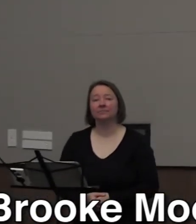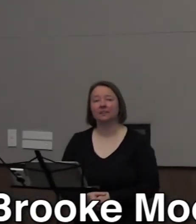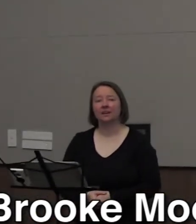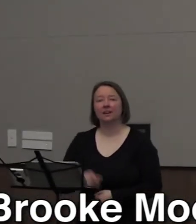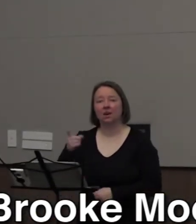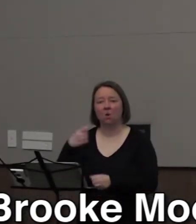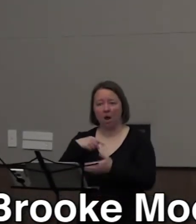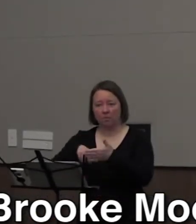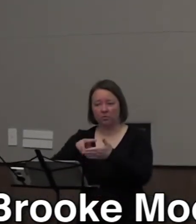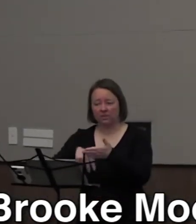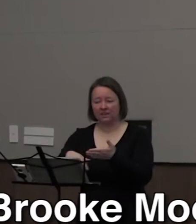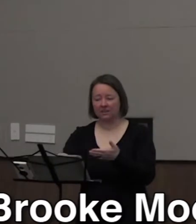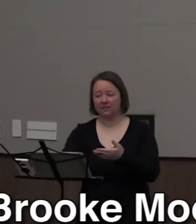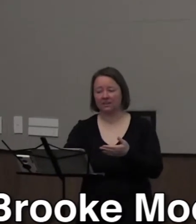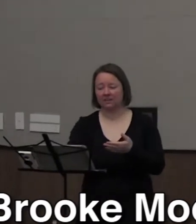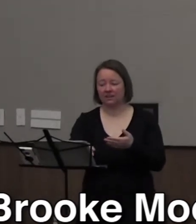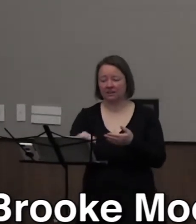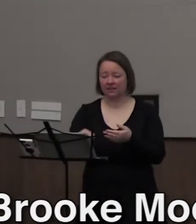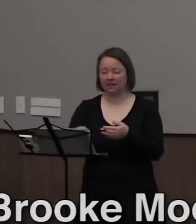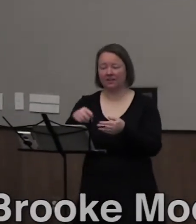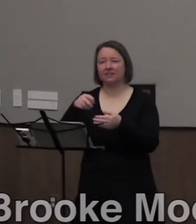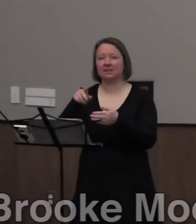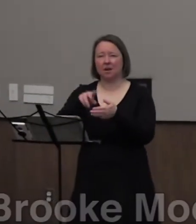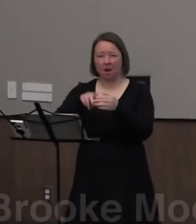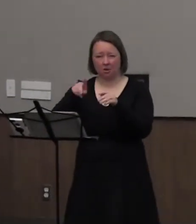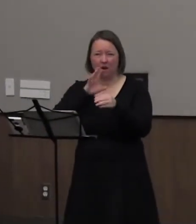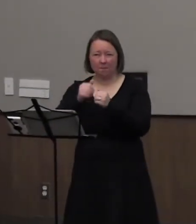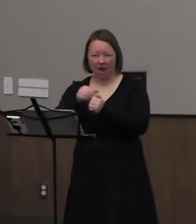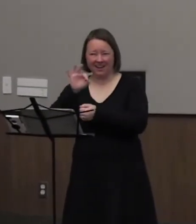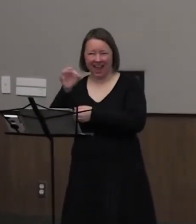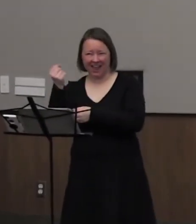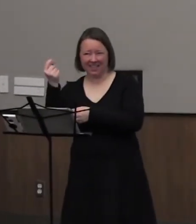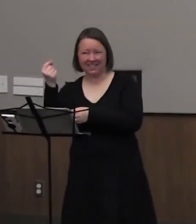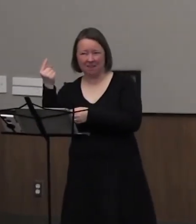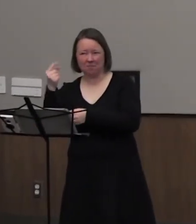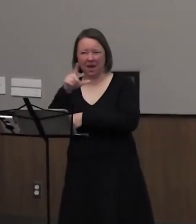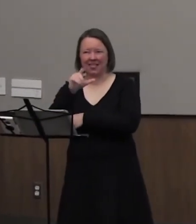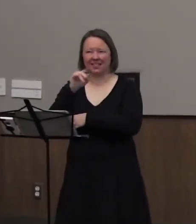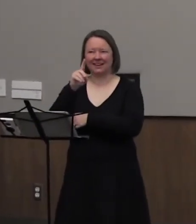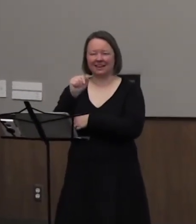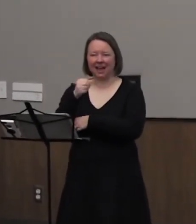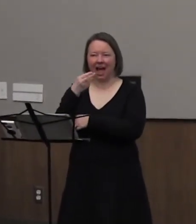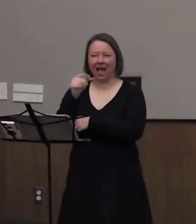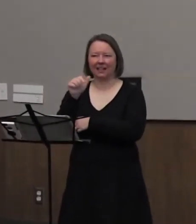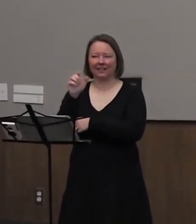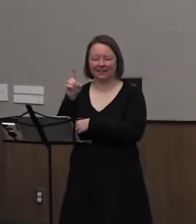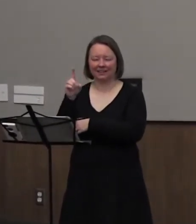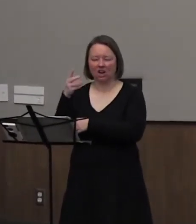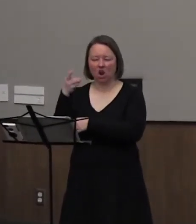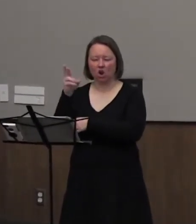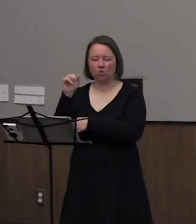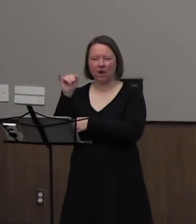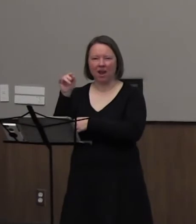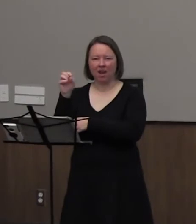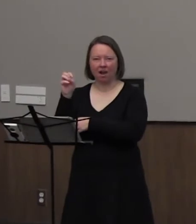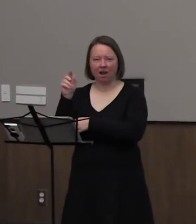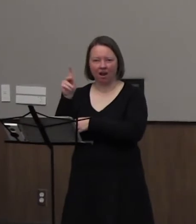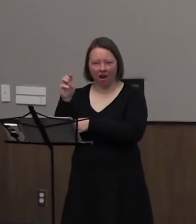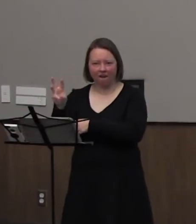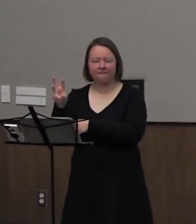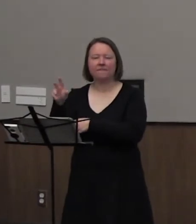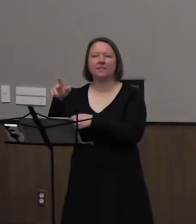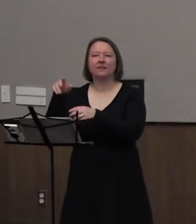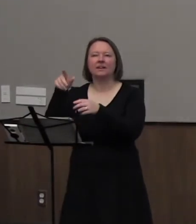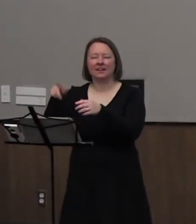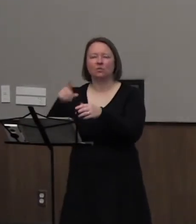excerpt that I'm going to read is a first-hand account of 9-11 by Linda Holland Wraithkoff. It's called Walk a Mile in Your